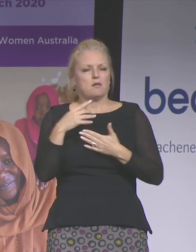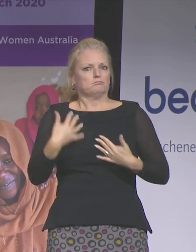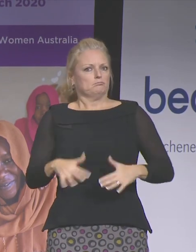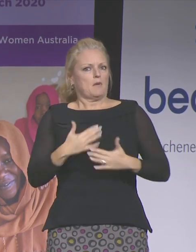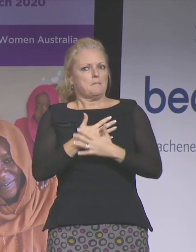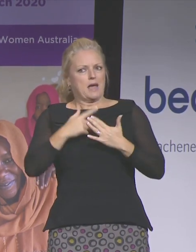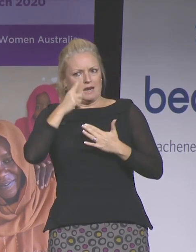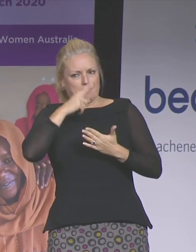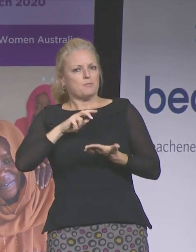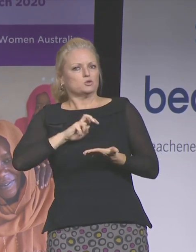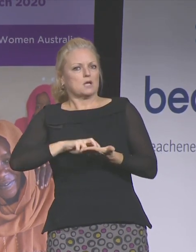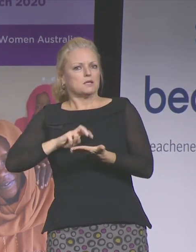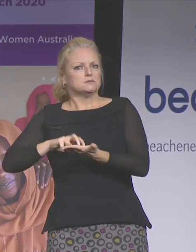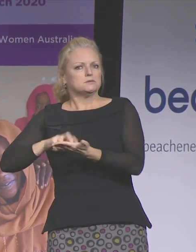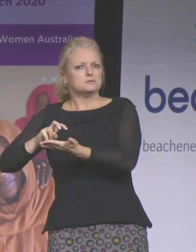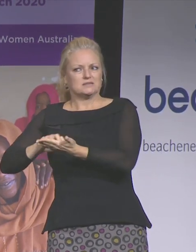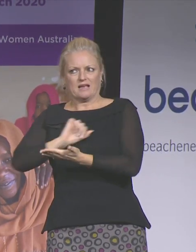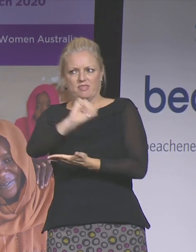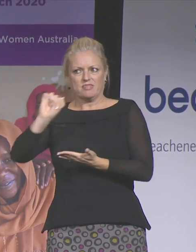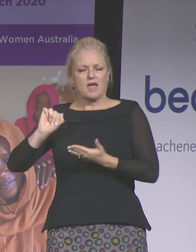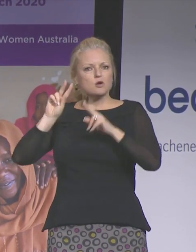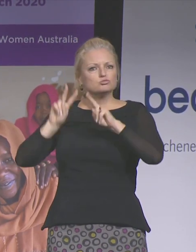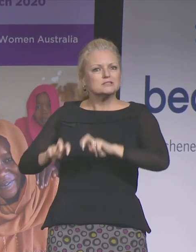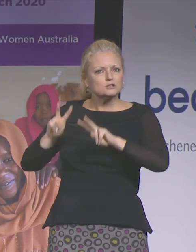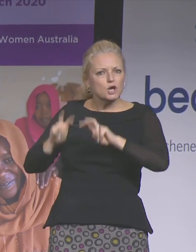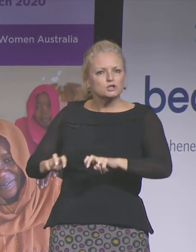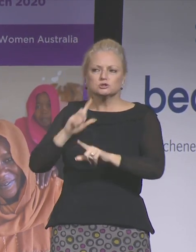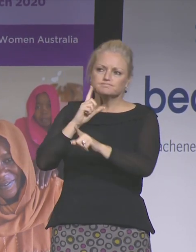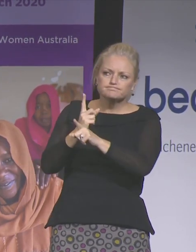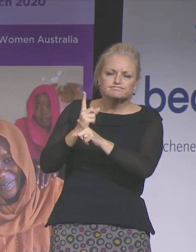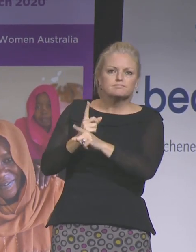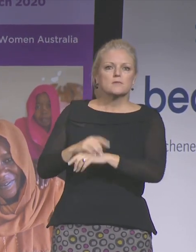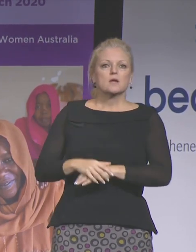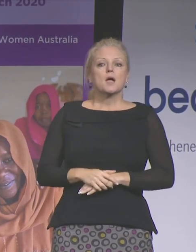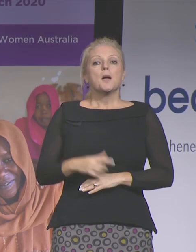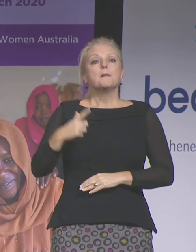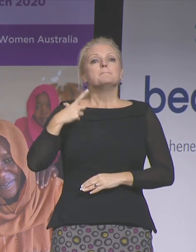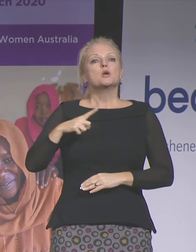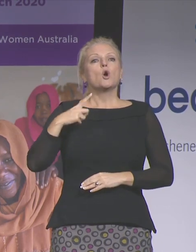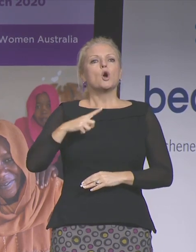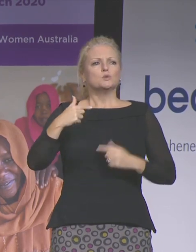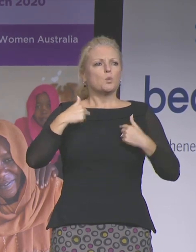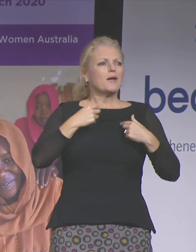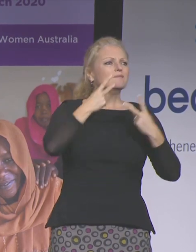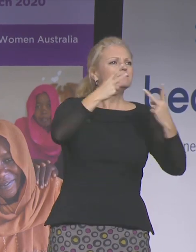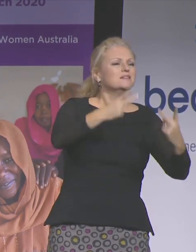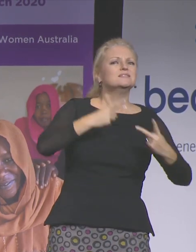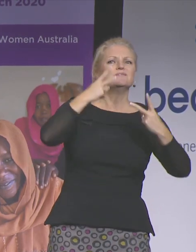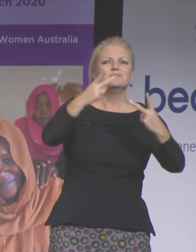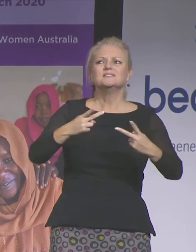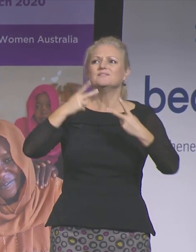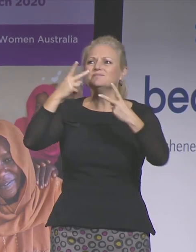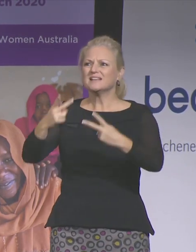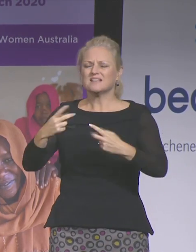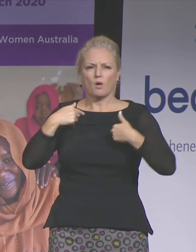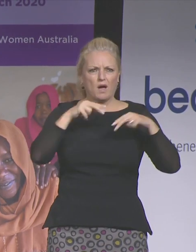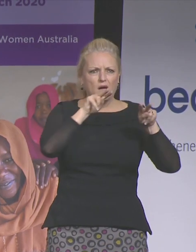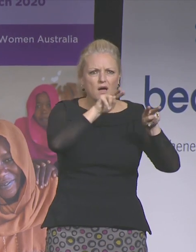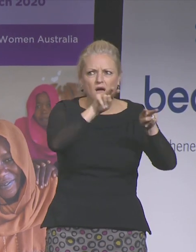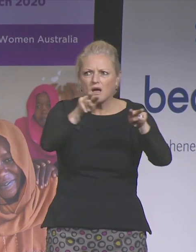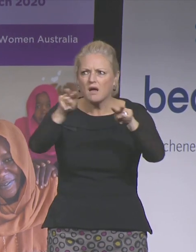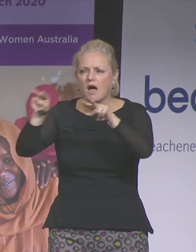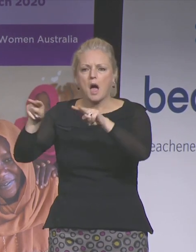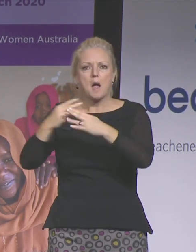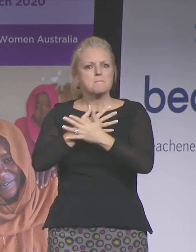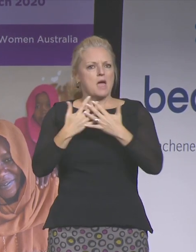UN system. Because our country visits have started to reveal an unprecedented pushback across all the